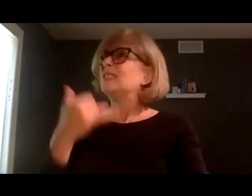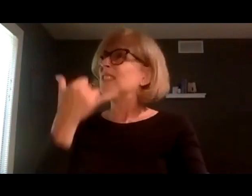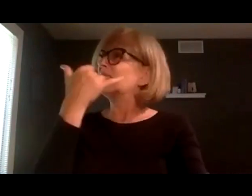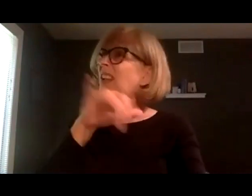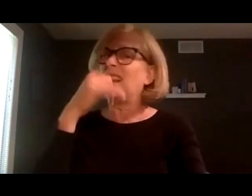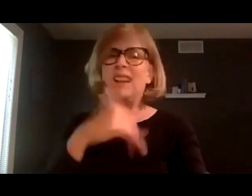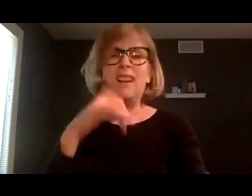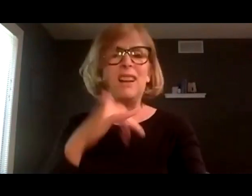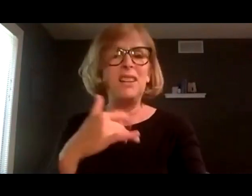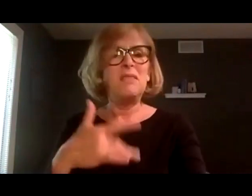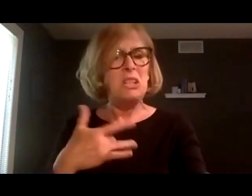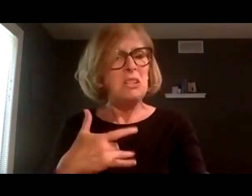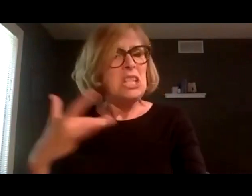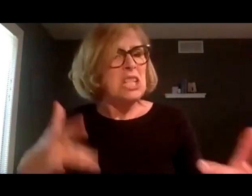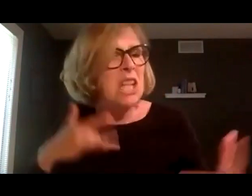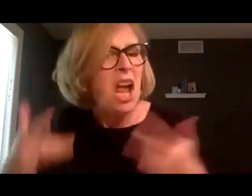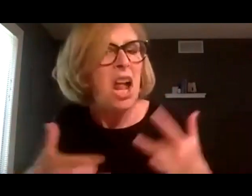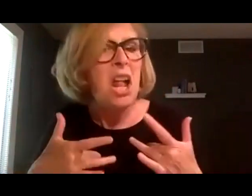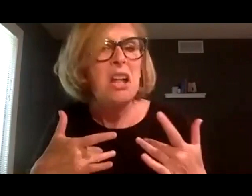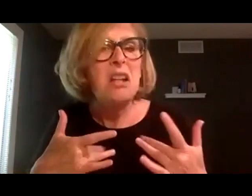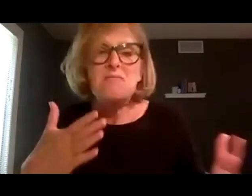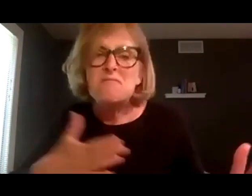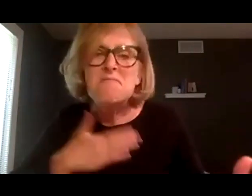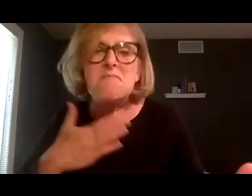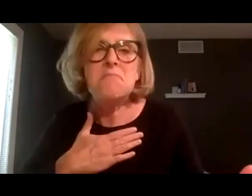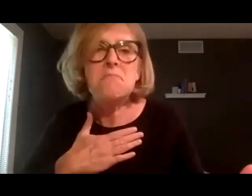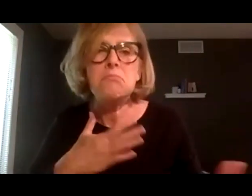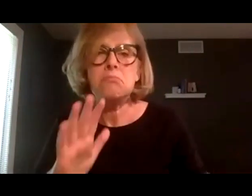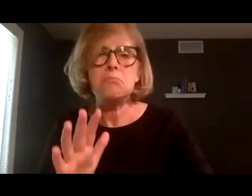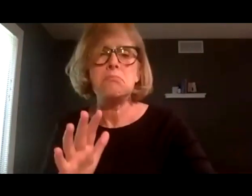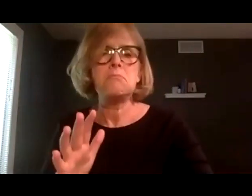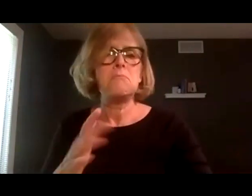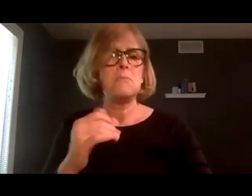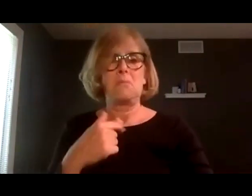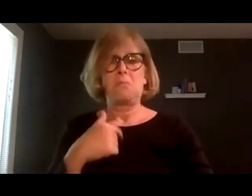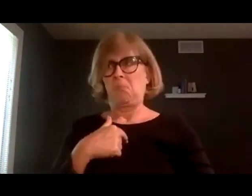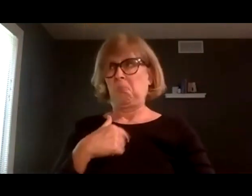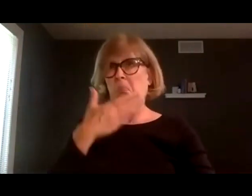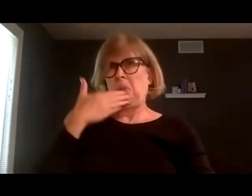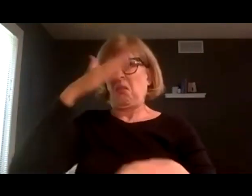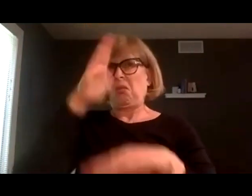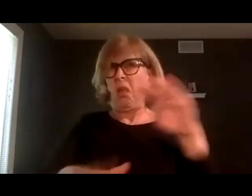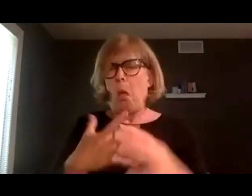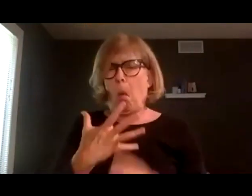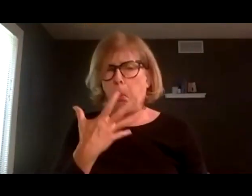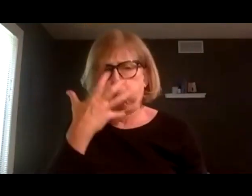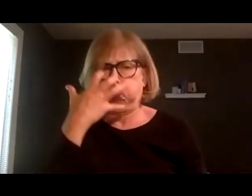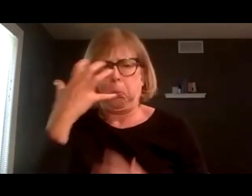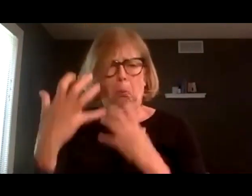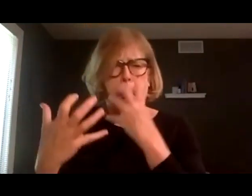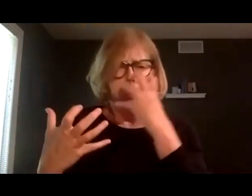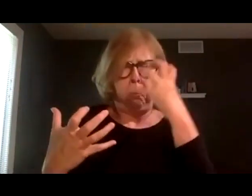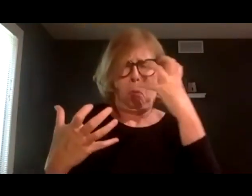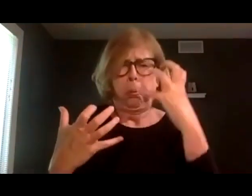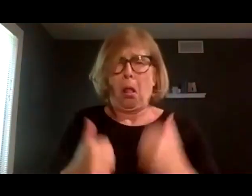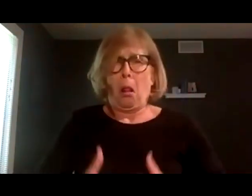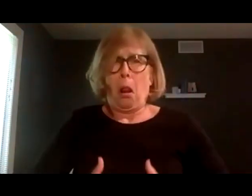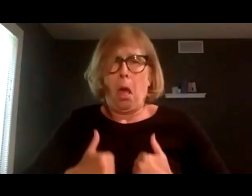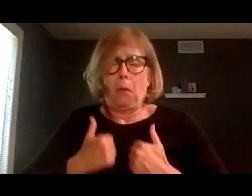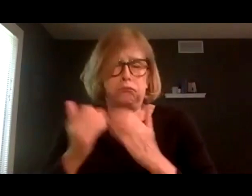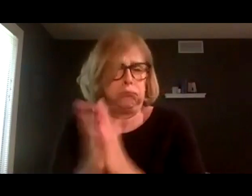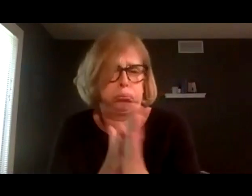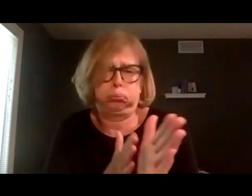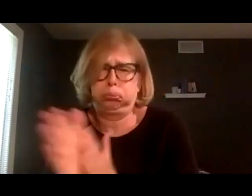I'd rather feel silly excited or glad than cranky or grumpy